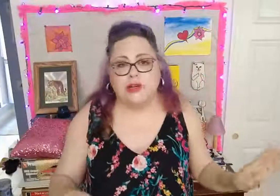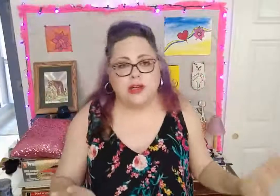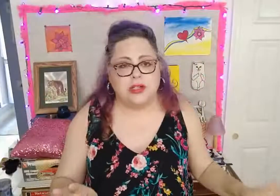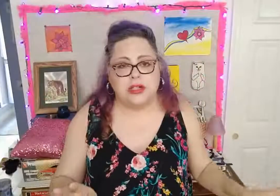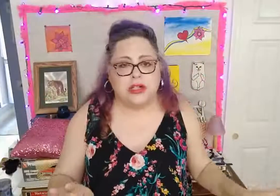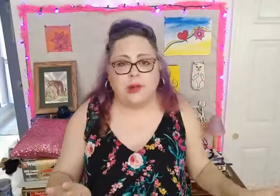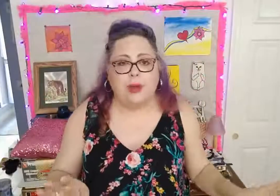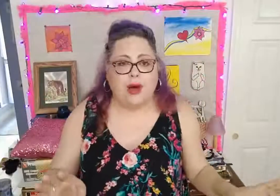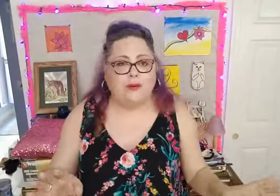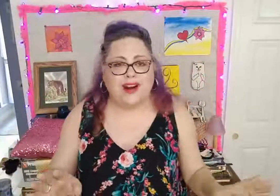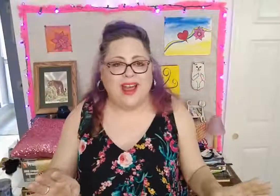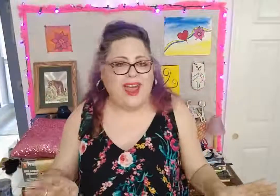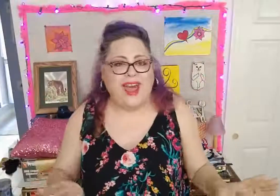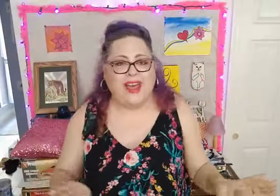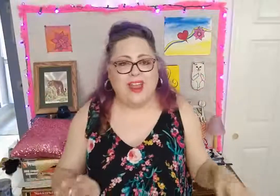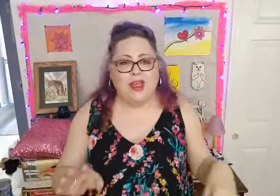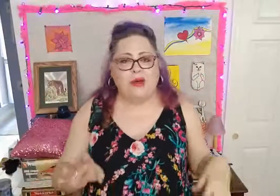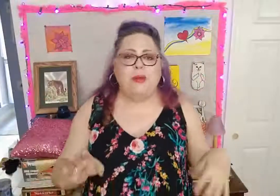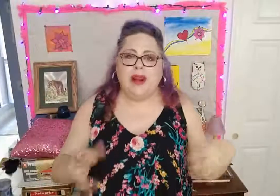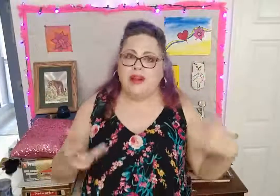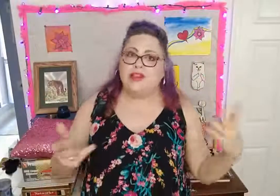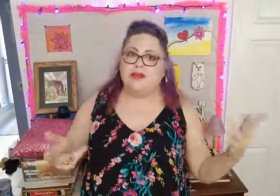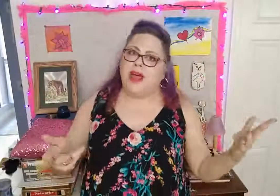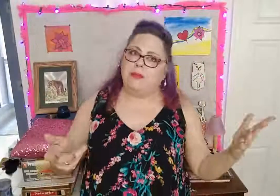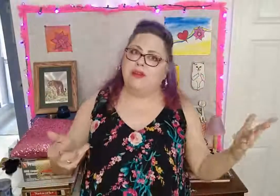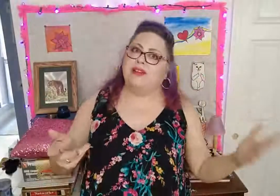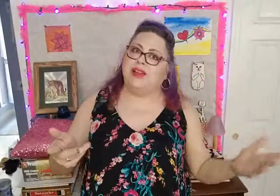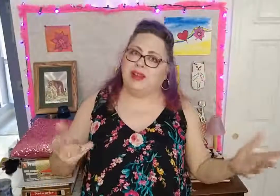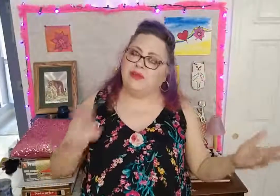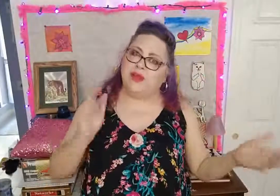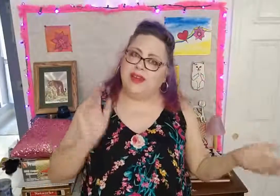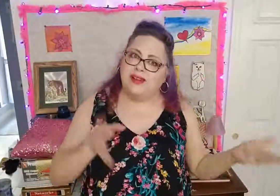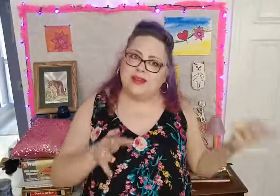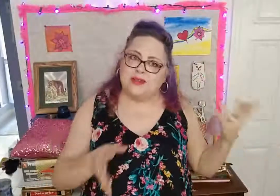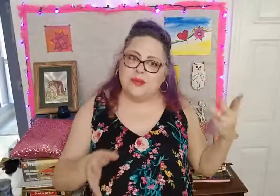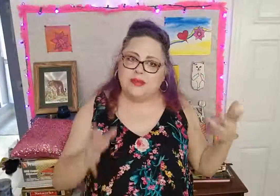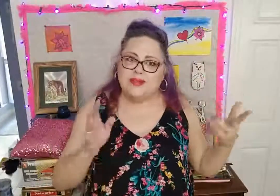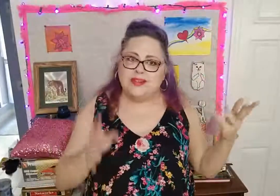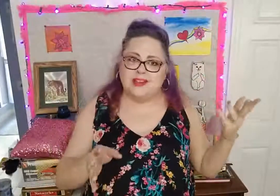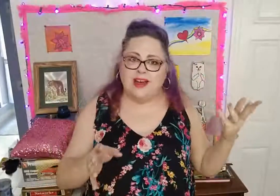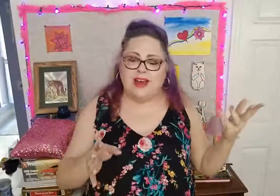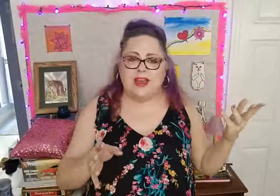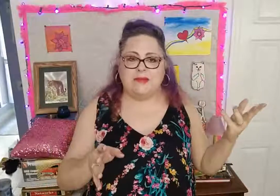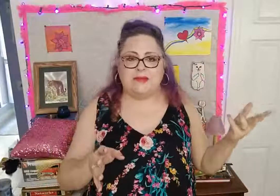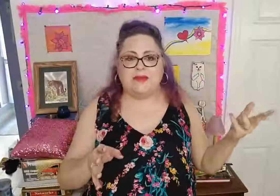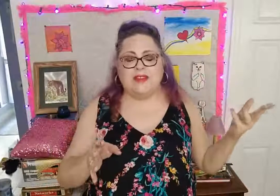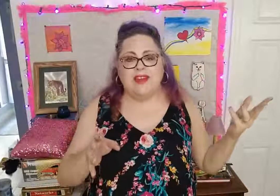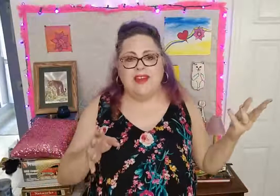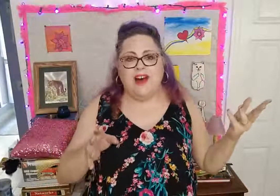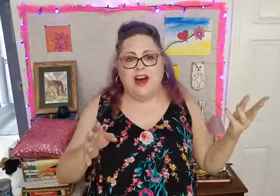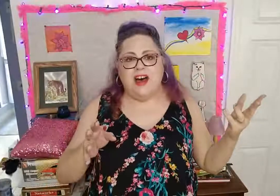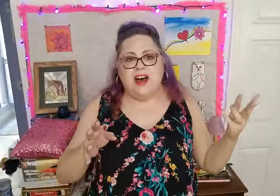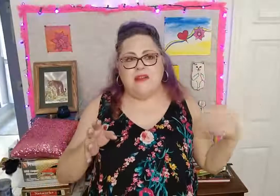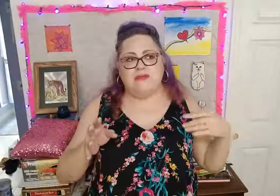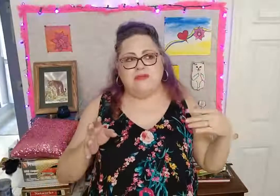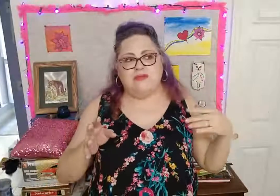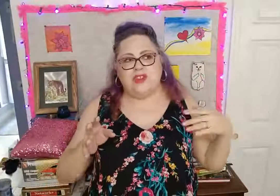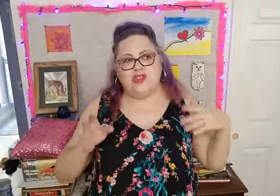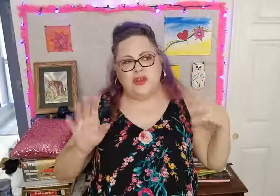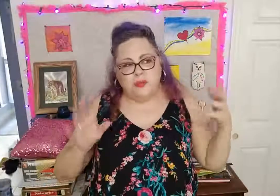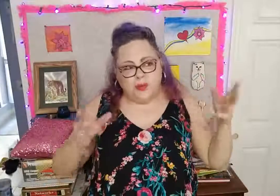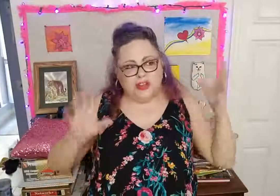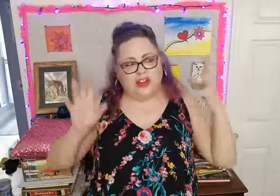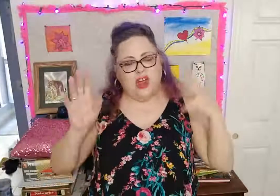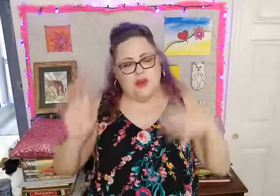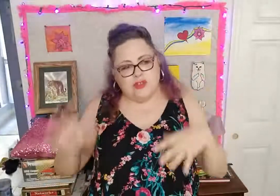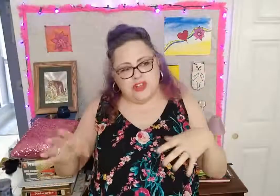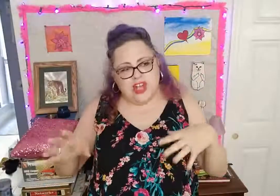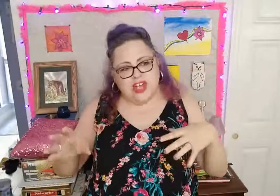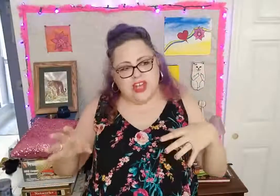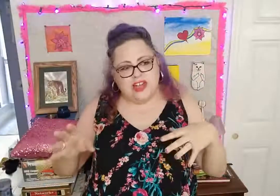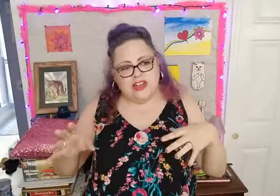traditional about what I had, but I do happen to like fajitas most of the time. Um, the shrimp were a little overdone.